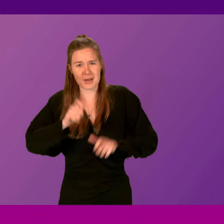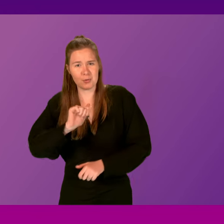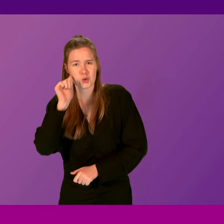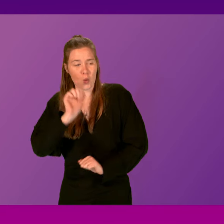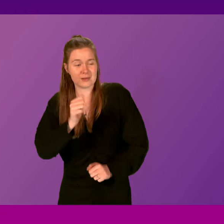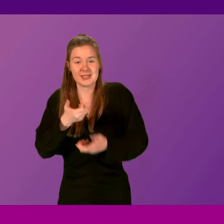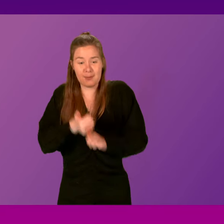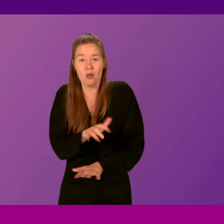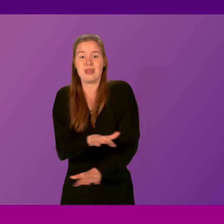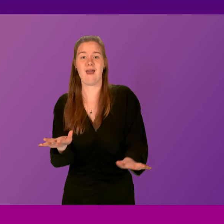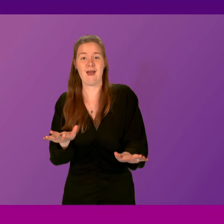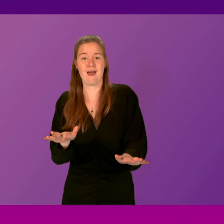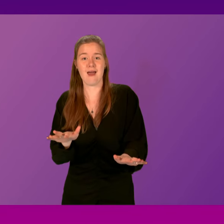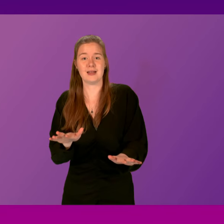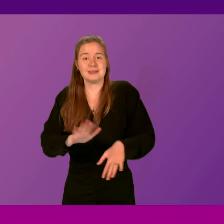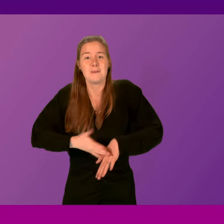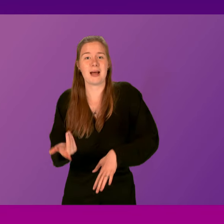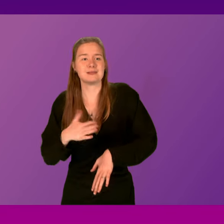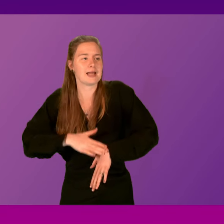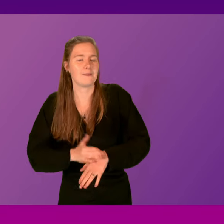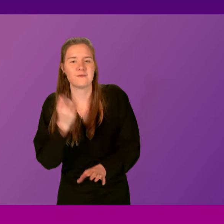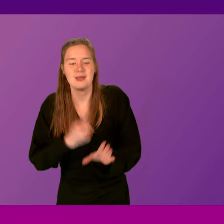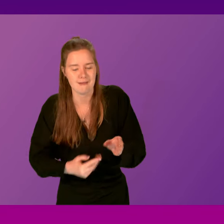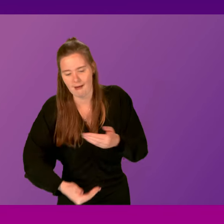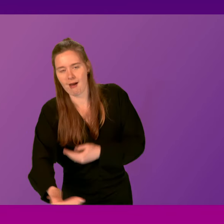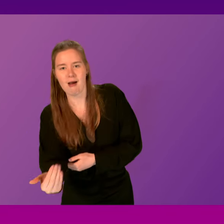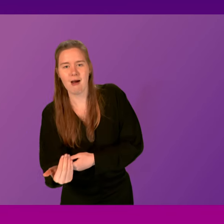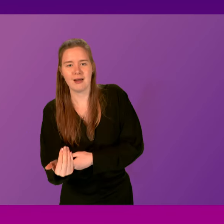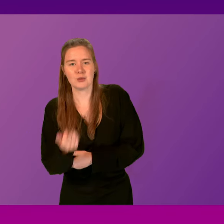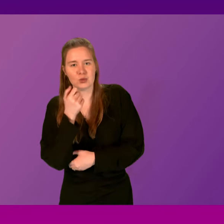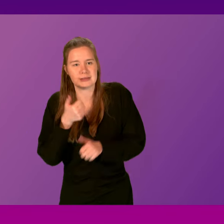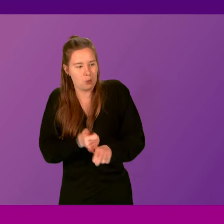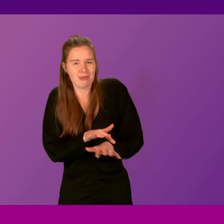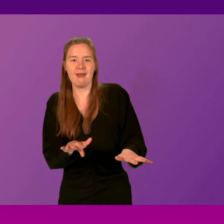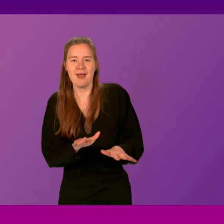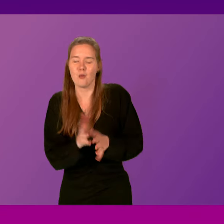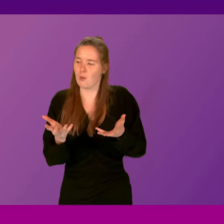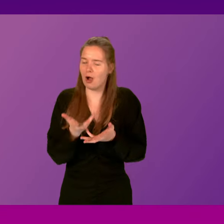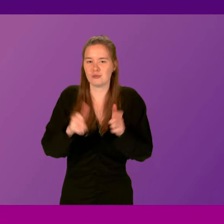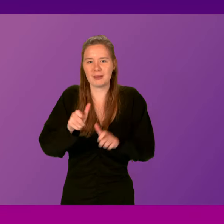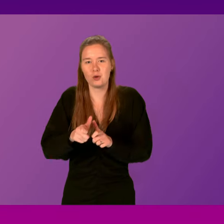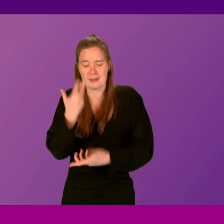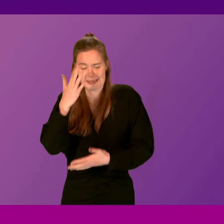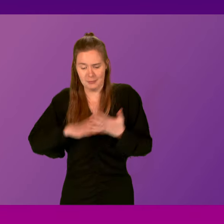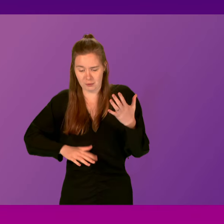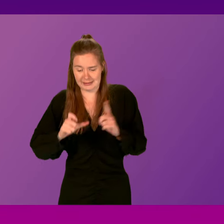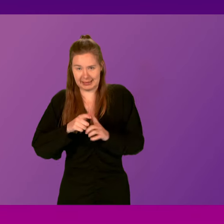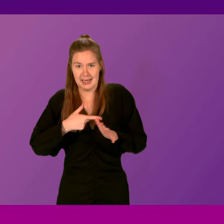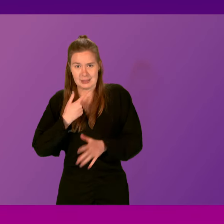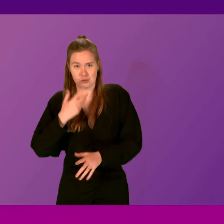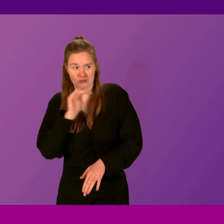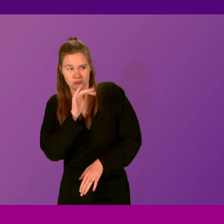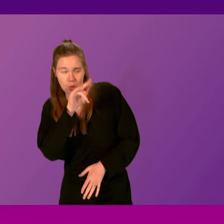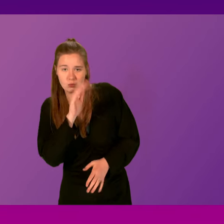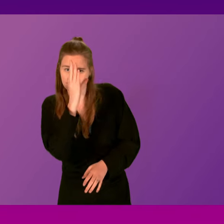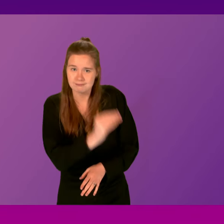there is support available to them, no matter what time of year it is. And I would encourage anyone experiencing domestic abuse to report it to